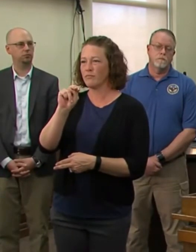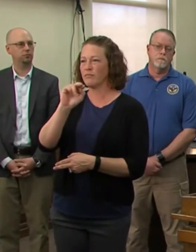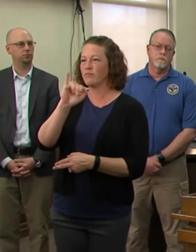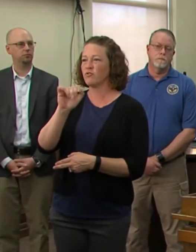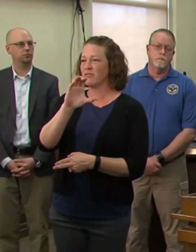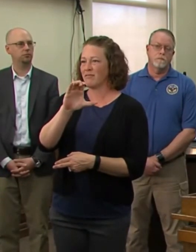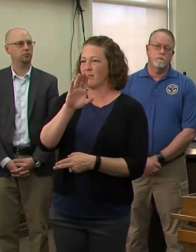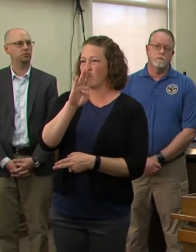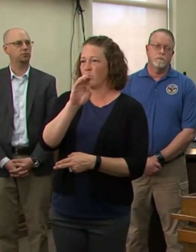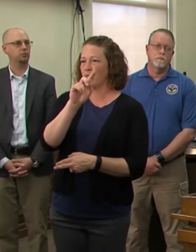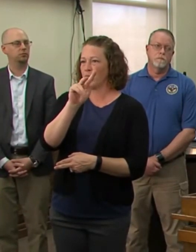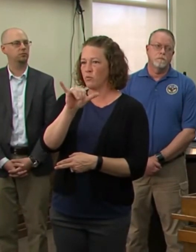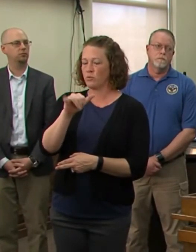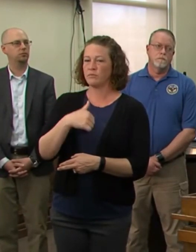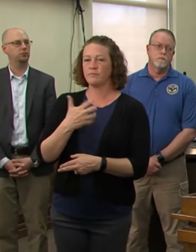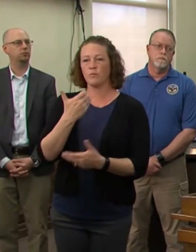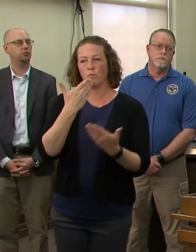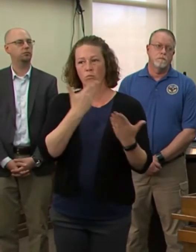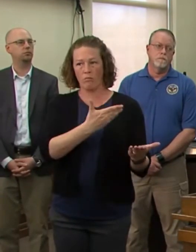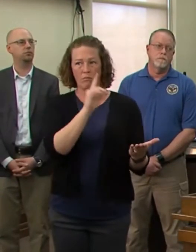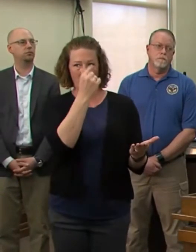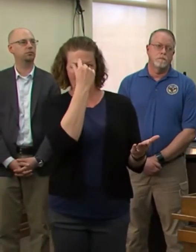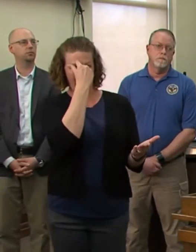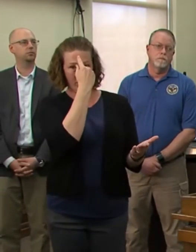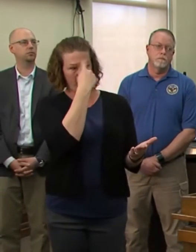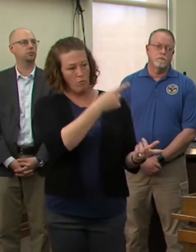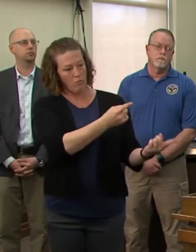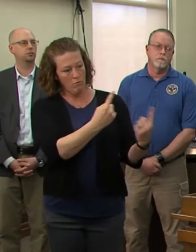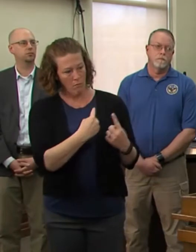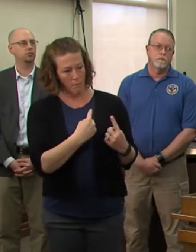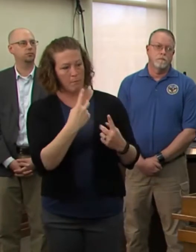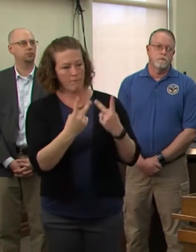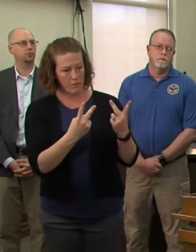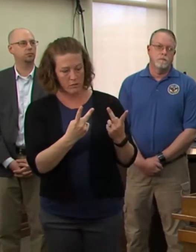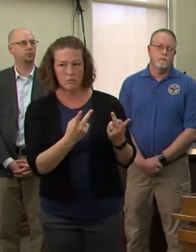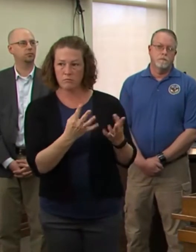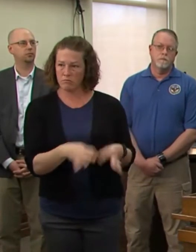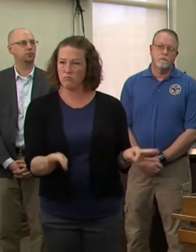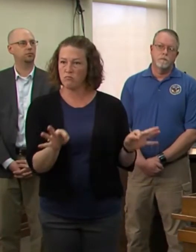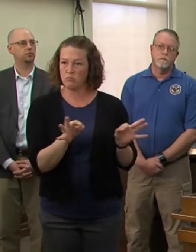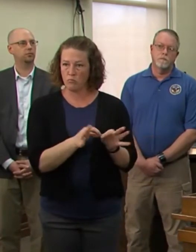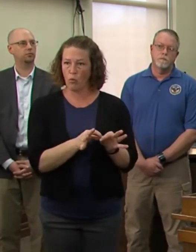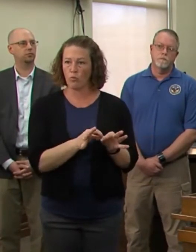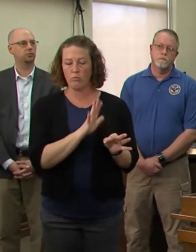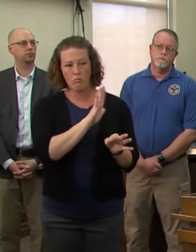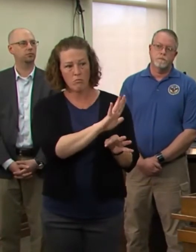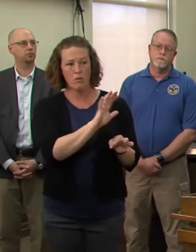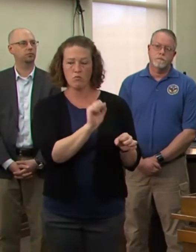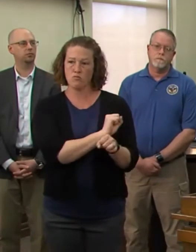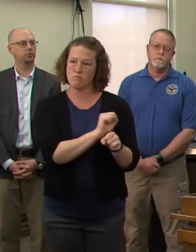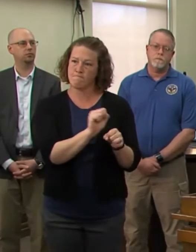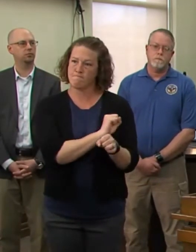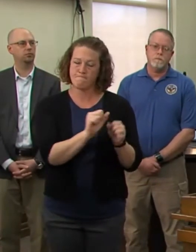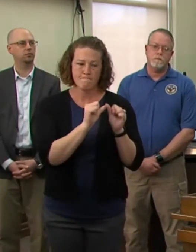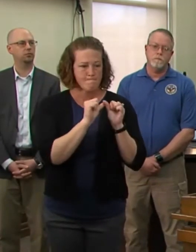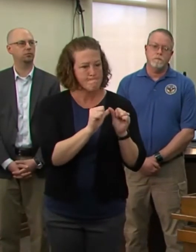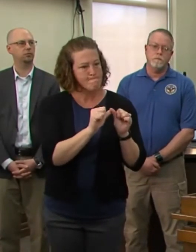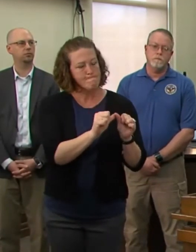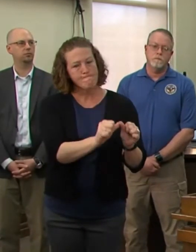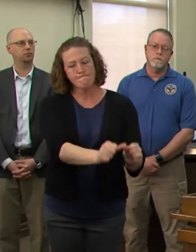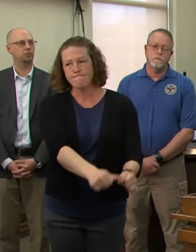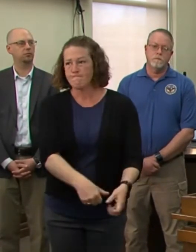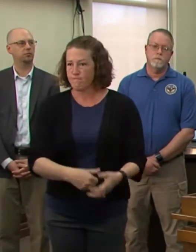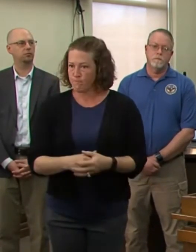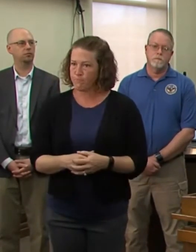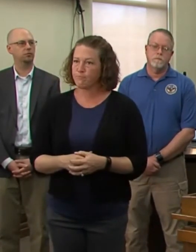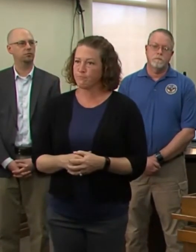staff for making this stop in Southern Illinois a priority and for their tireless efforts fighting this pandemic. I want to take this opportunity to